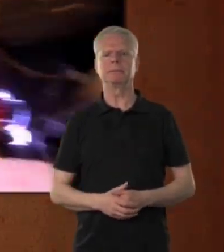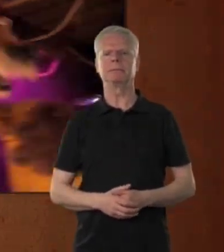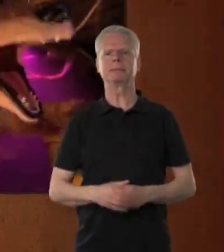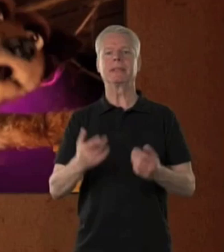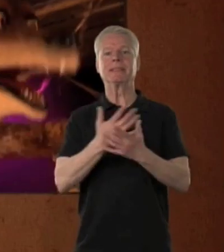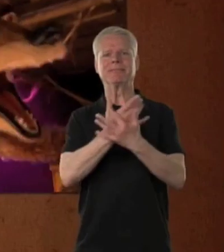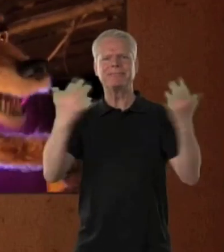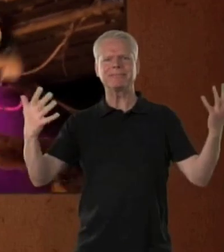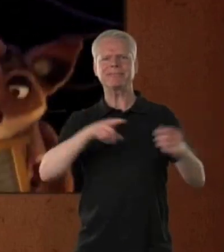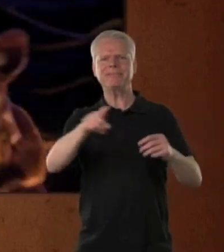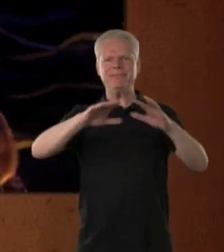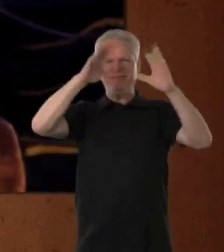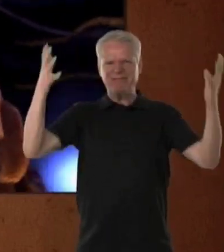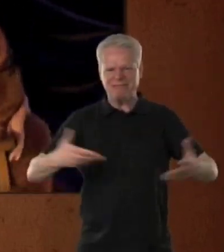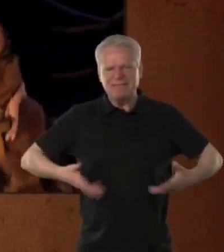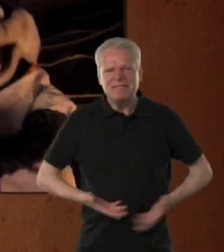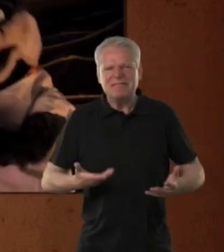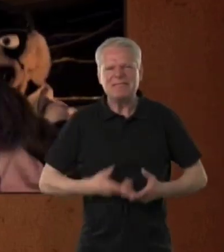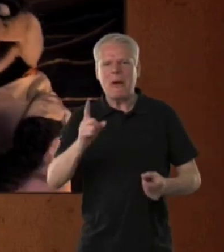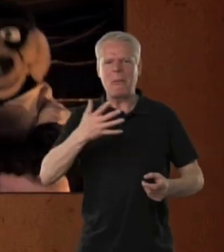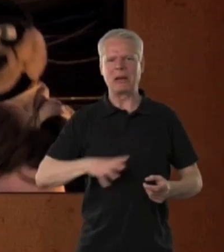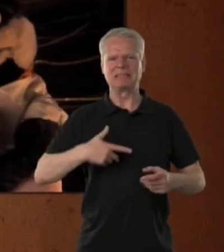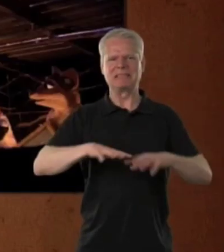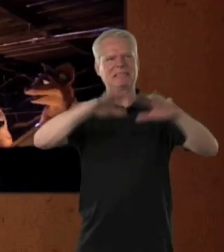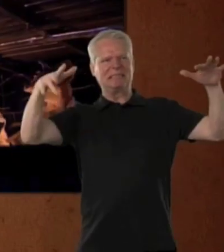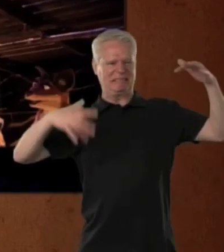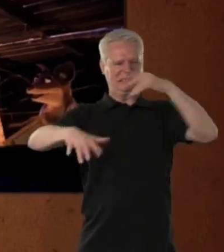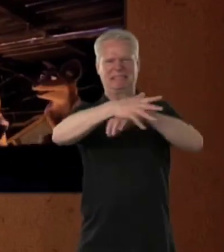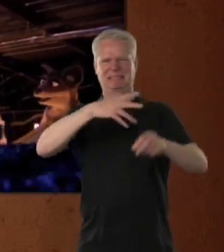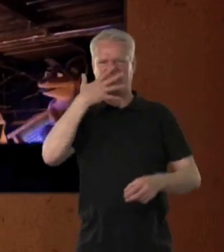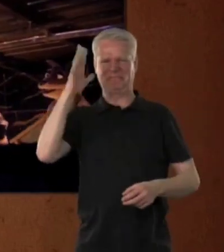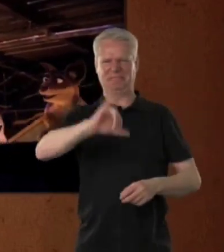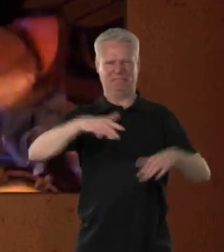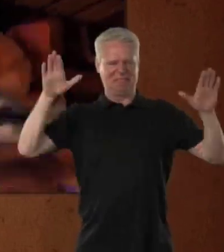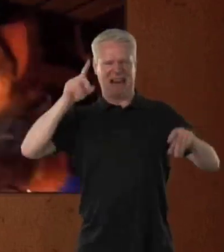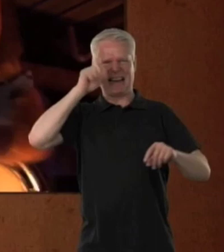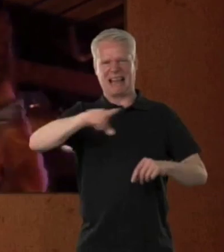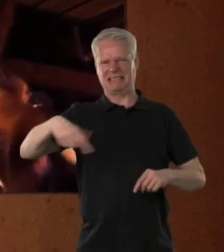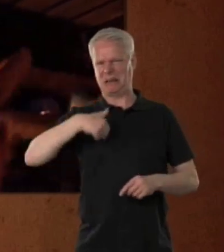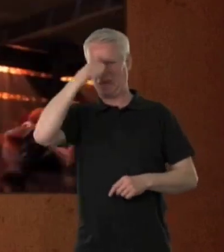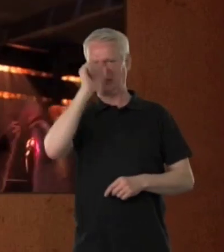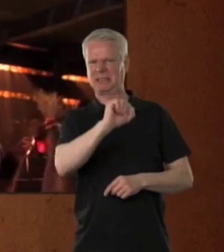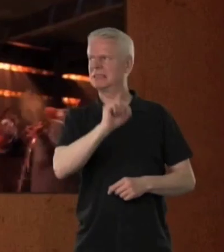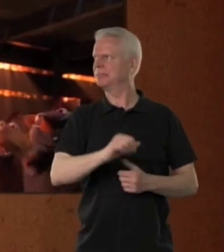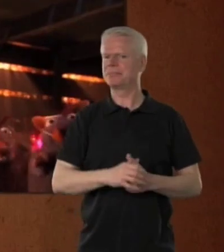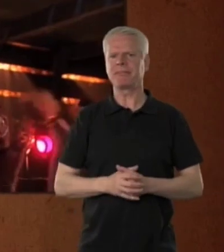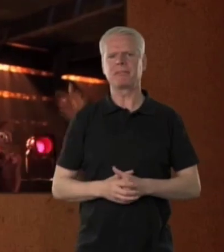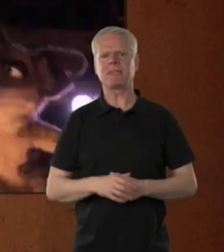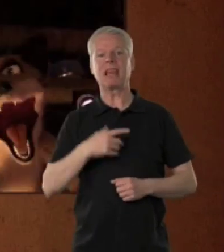Oh, you get loads and loads all living under one roof. They're no good at flying people, know the truth.